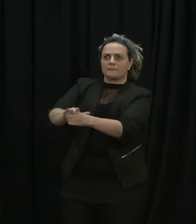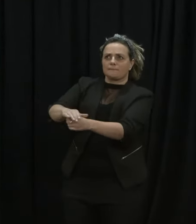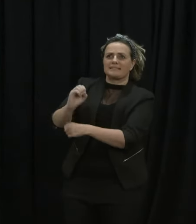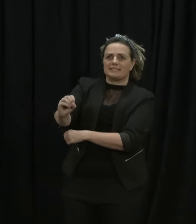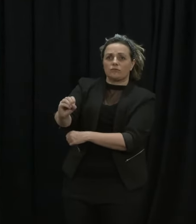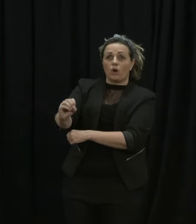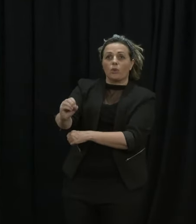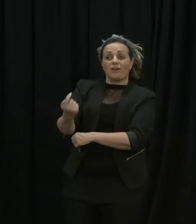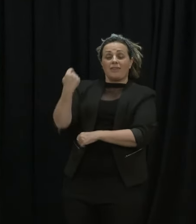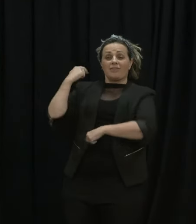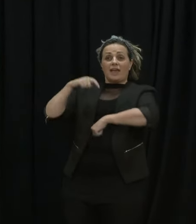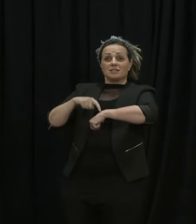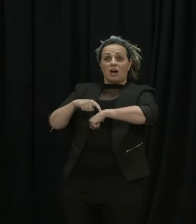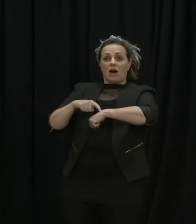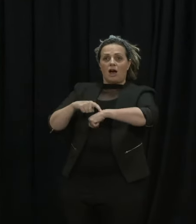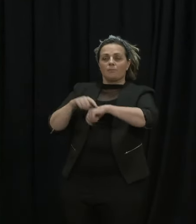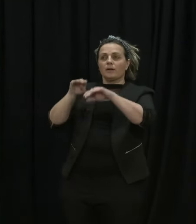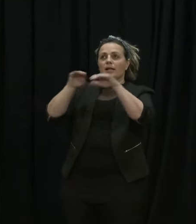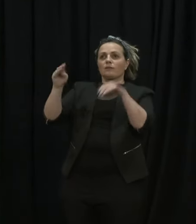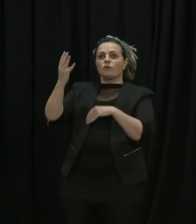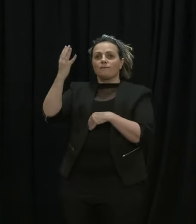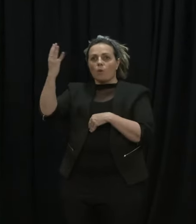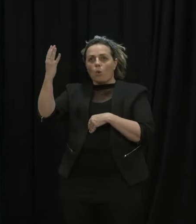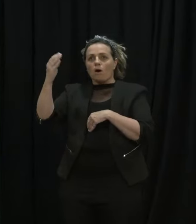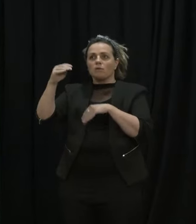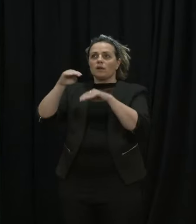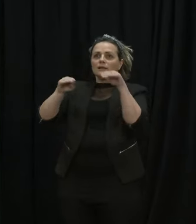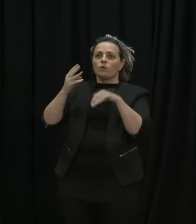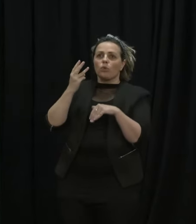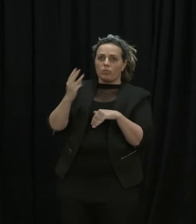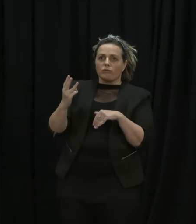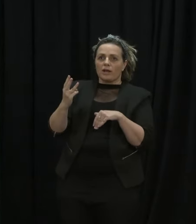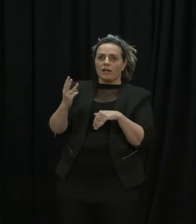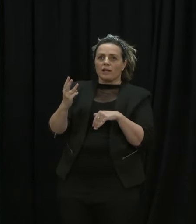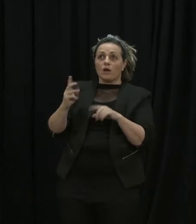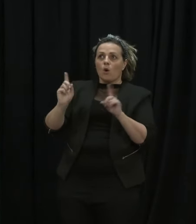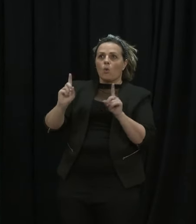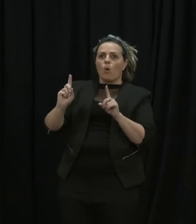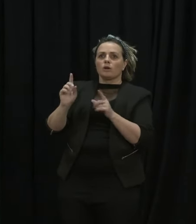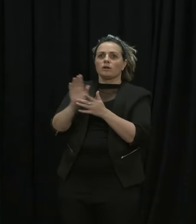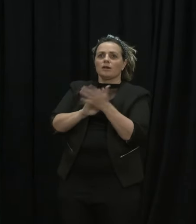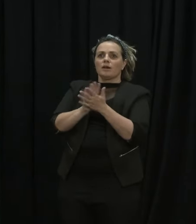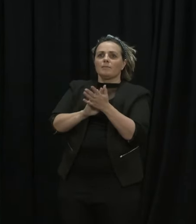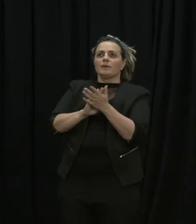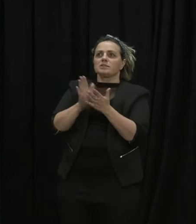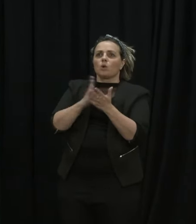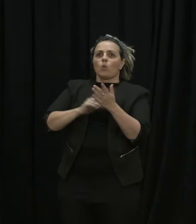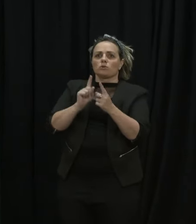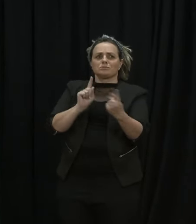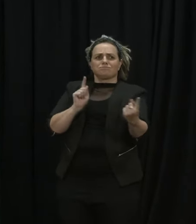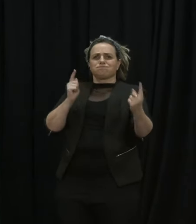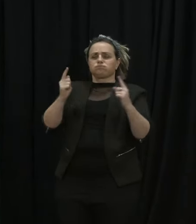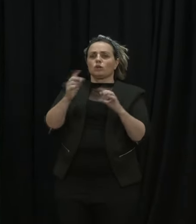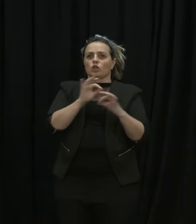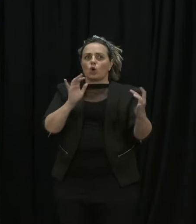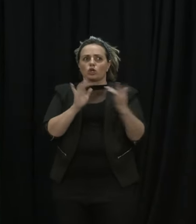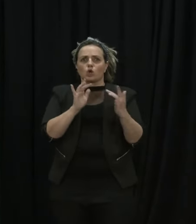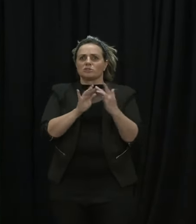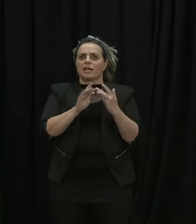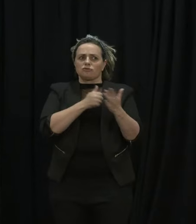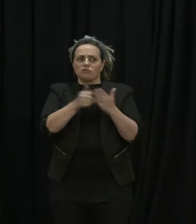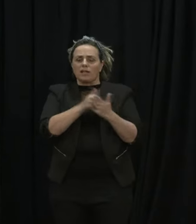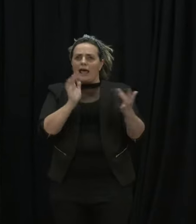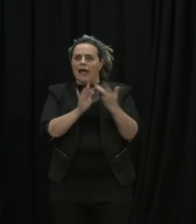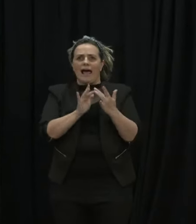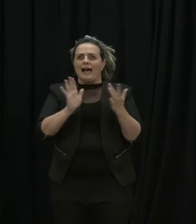the controls under Alert Level 4 and the first part of Alert Level 3 were designed to minimise contact between health professionals and people as much as